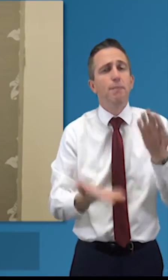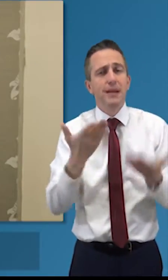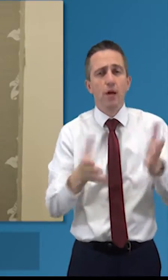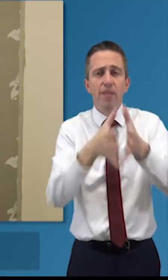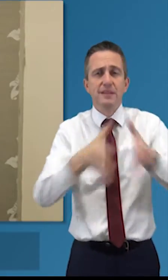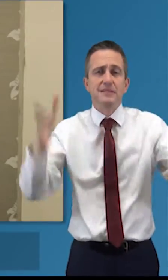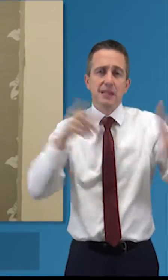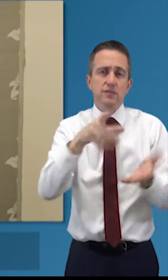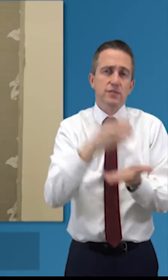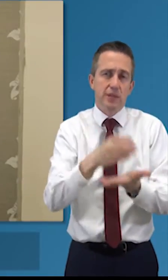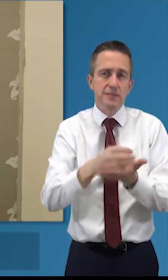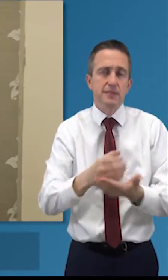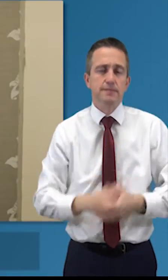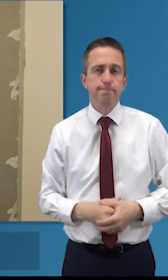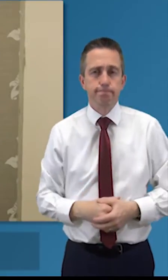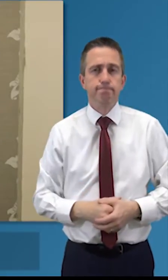the charity